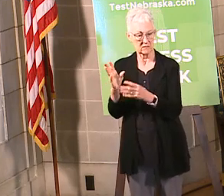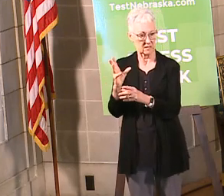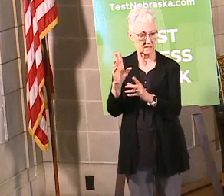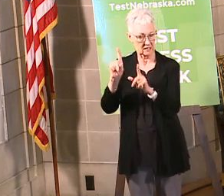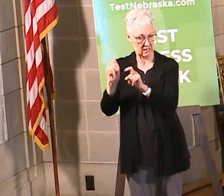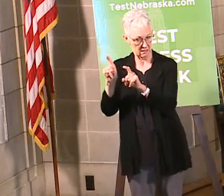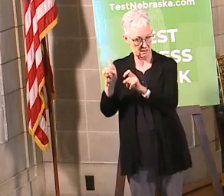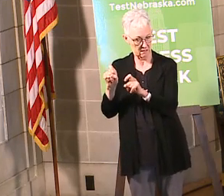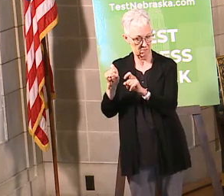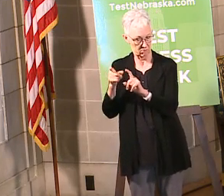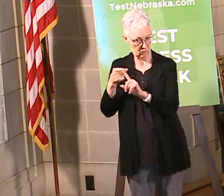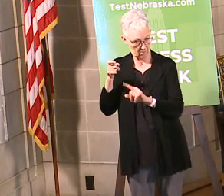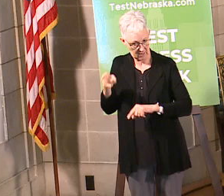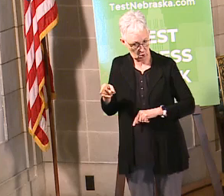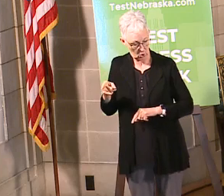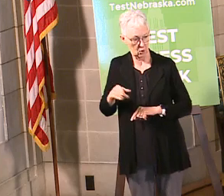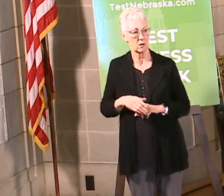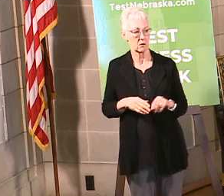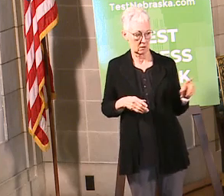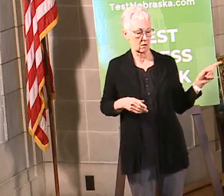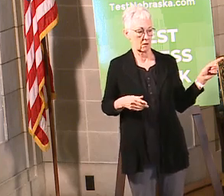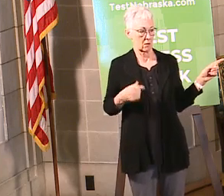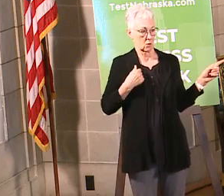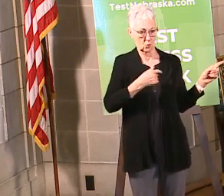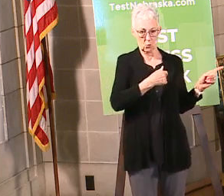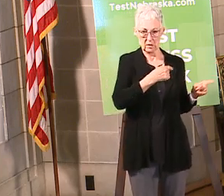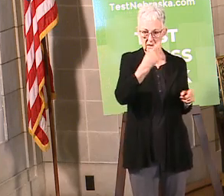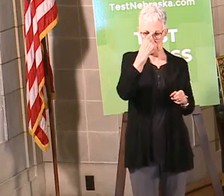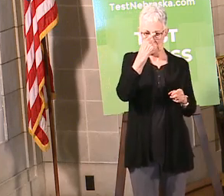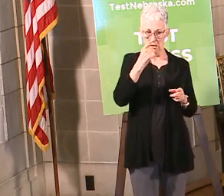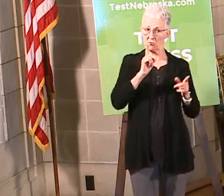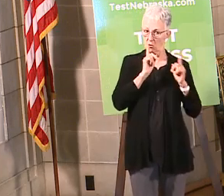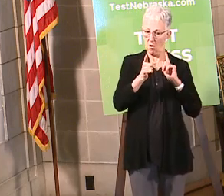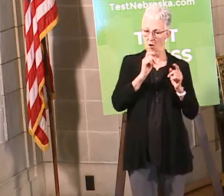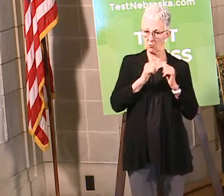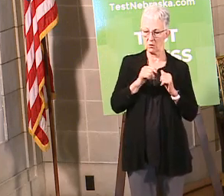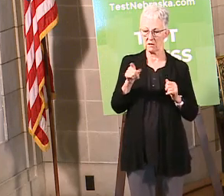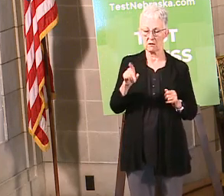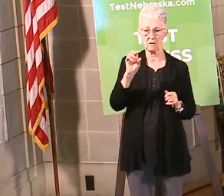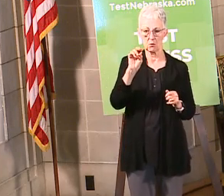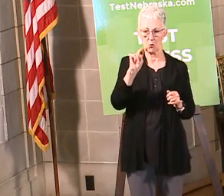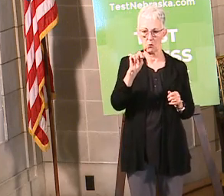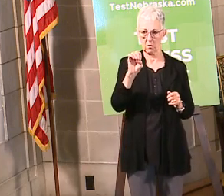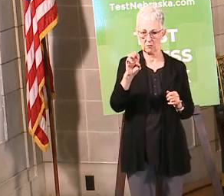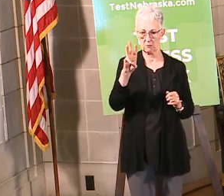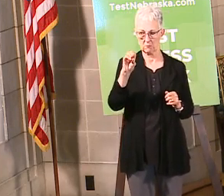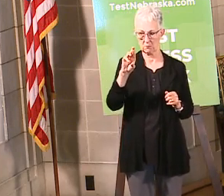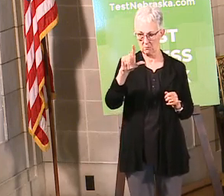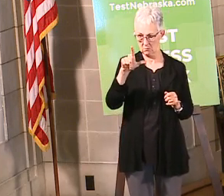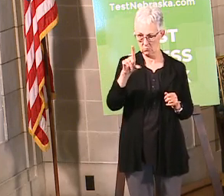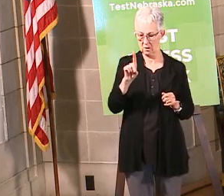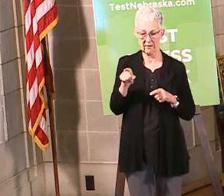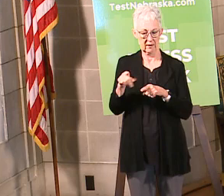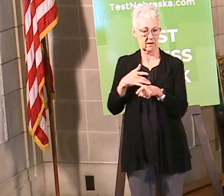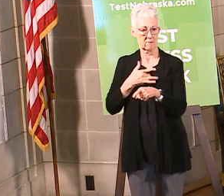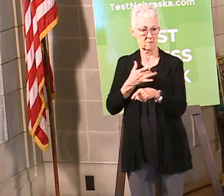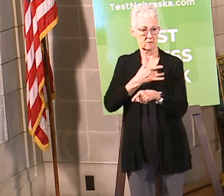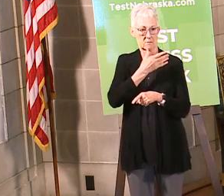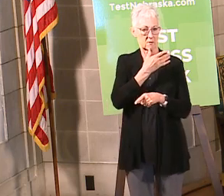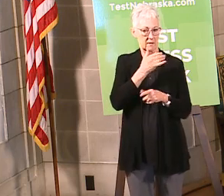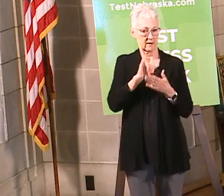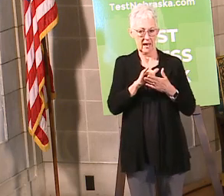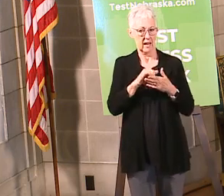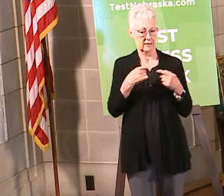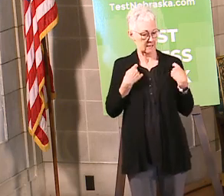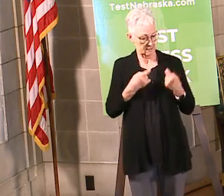in talking to the folks at One World, for example, they thought it would be better to be doing it there because it's a trusted face in the community. And I tend to agree with them on that.